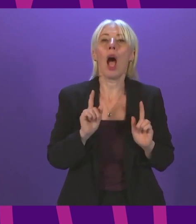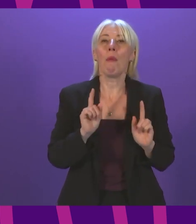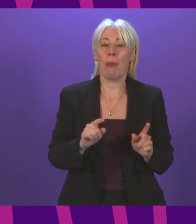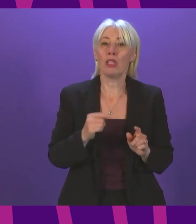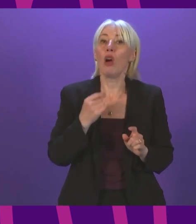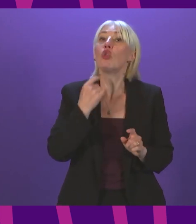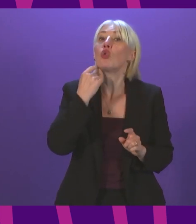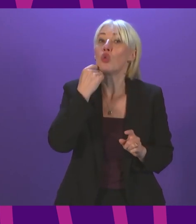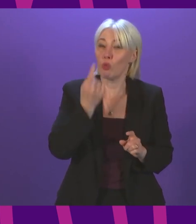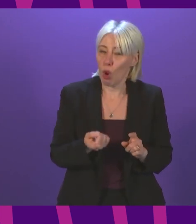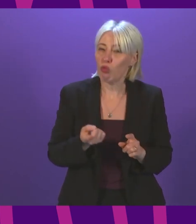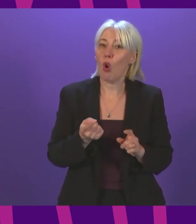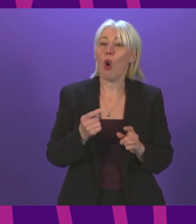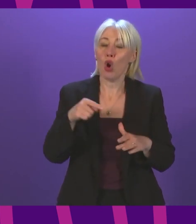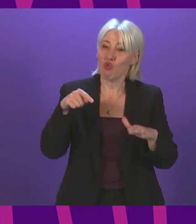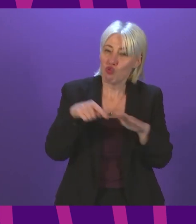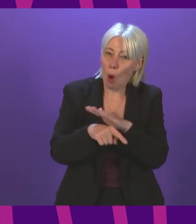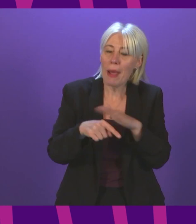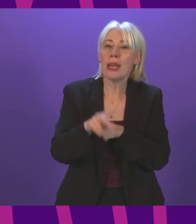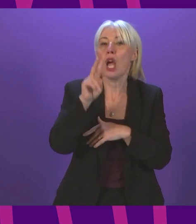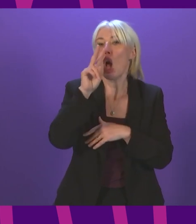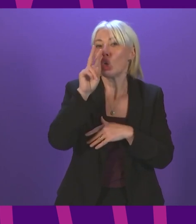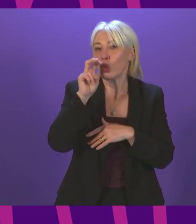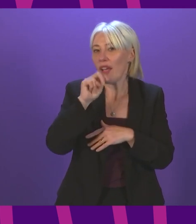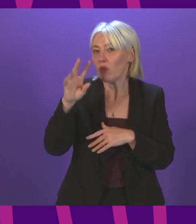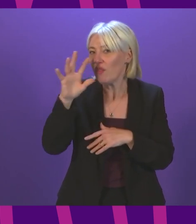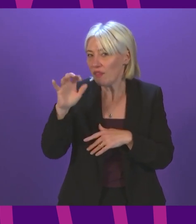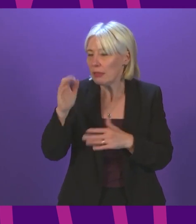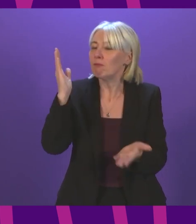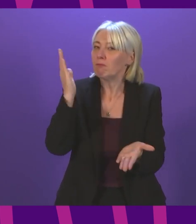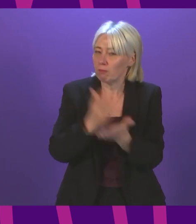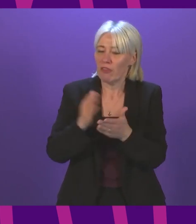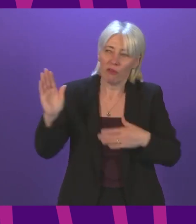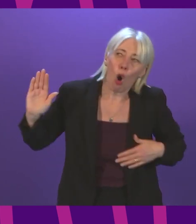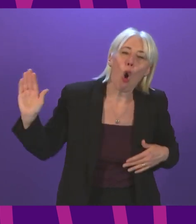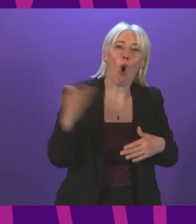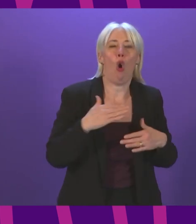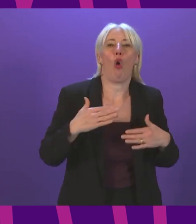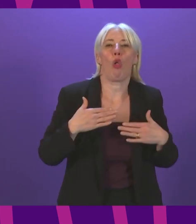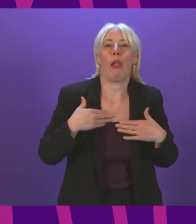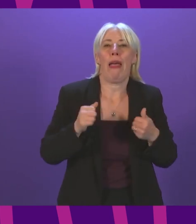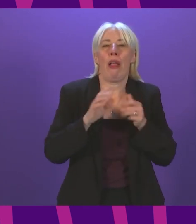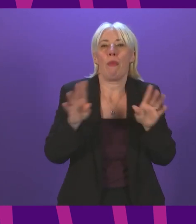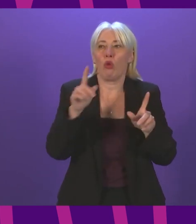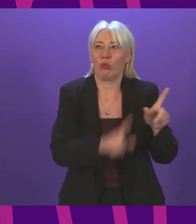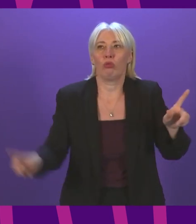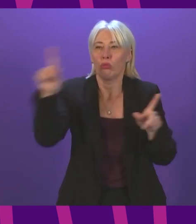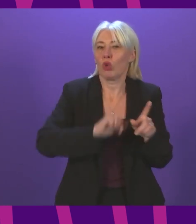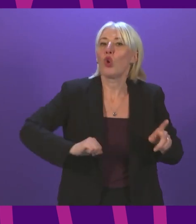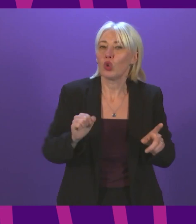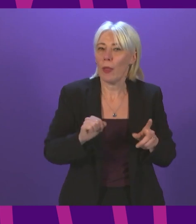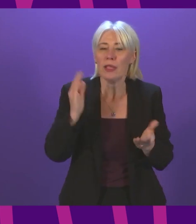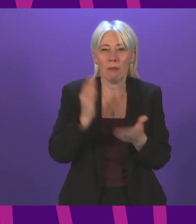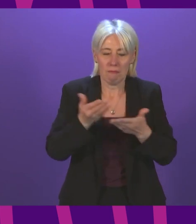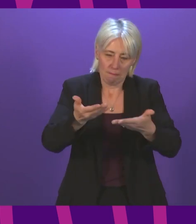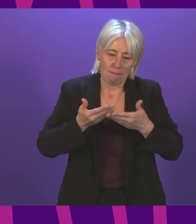drop-in clinics will be operational for that age group from tomorrow. I would encourage everybody in that age group, their parents and their carers, to read